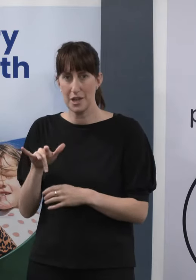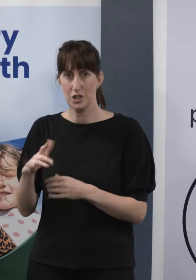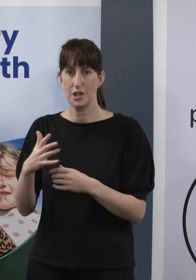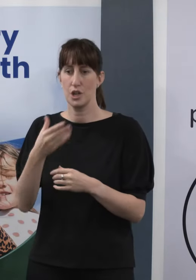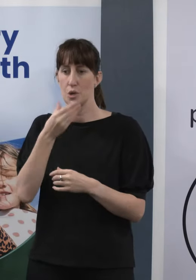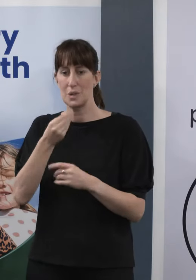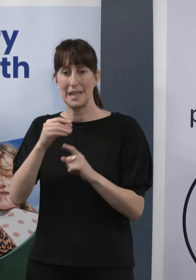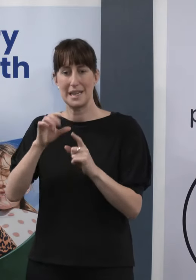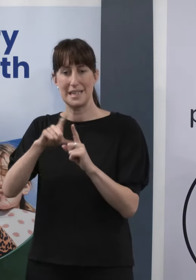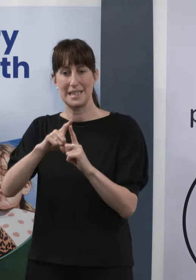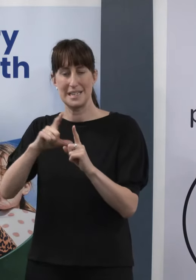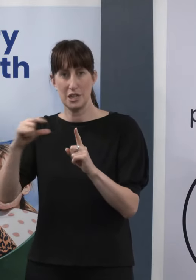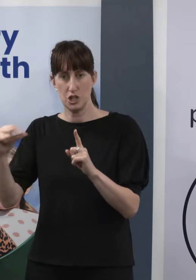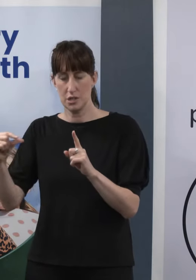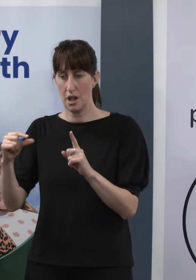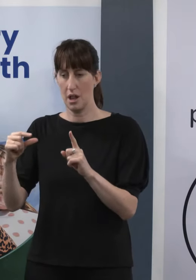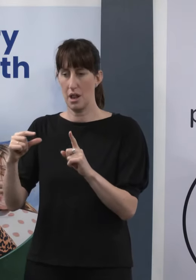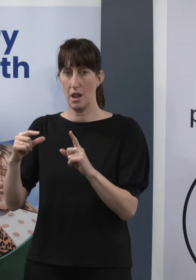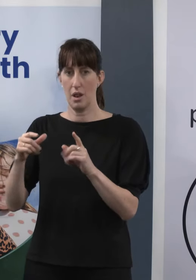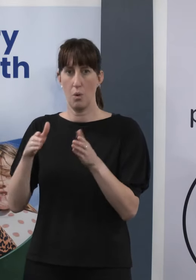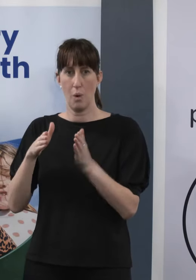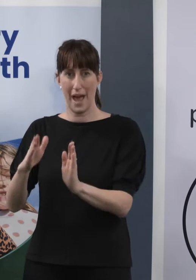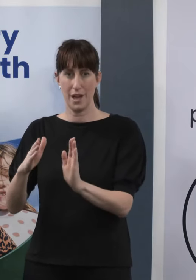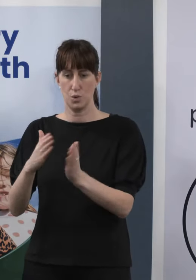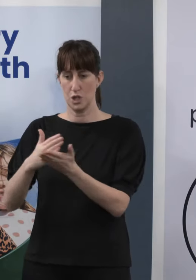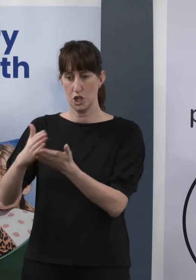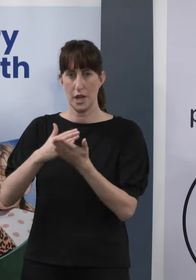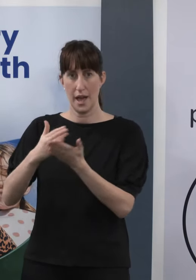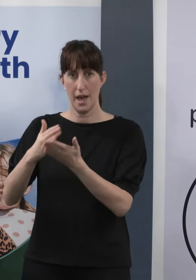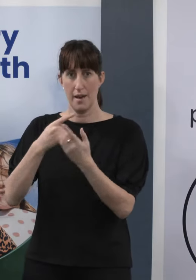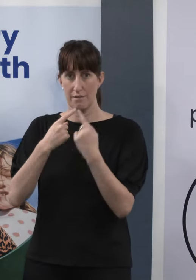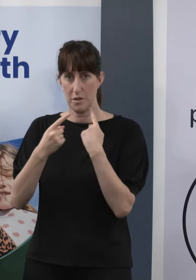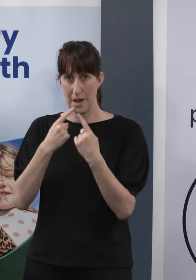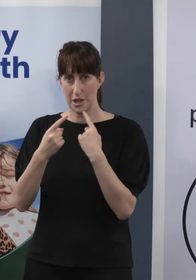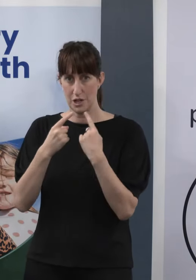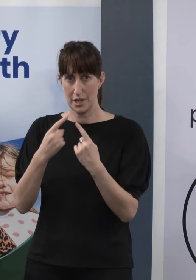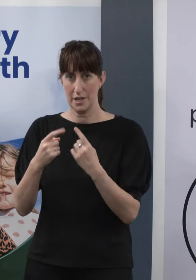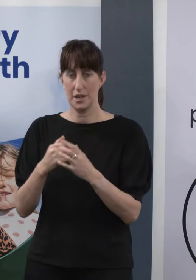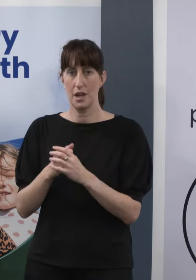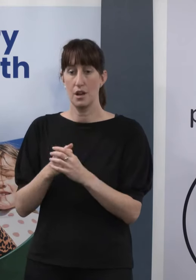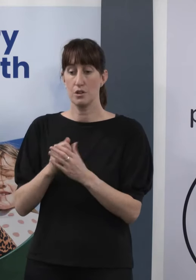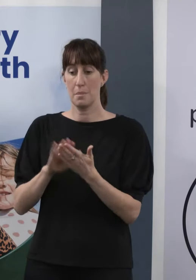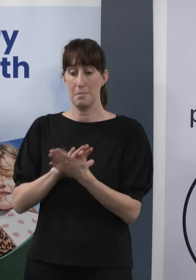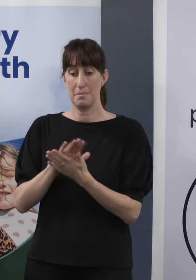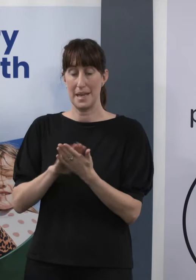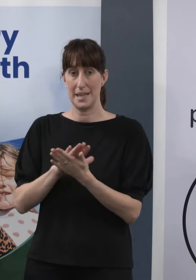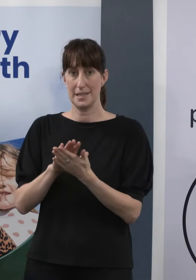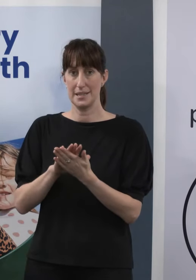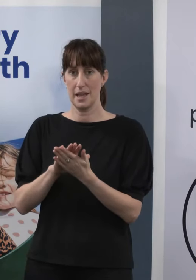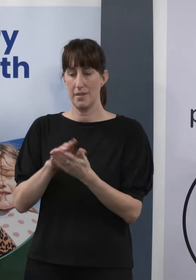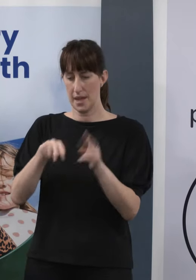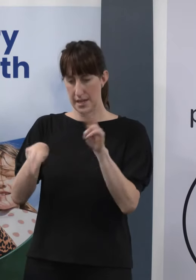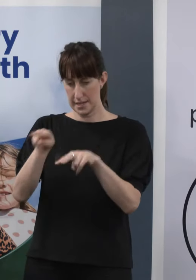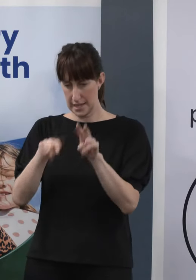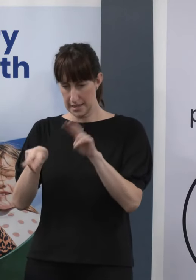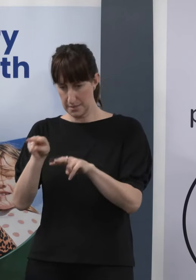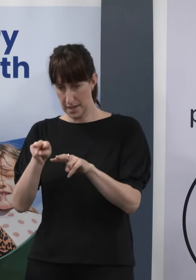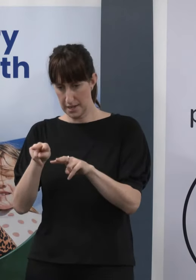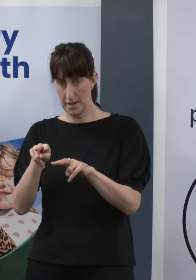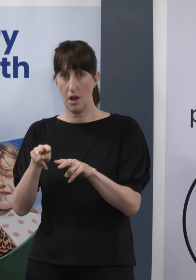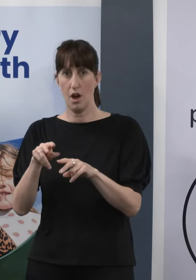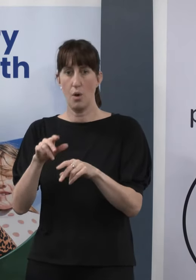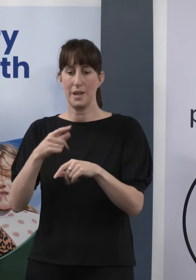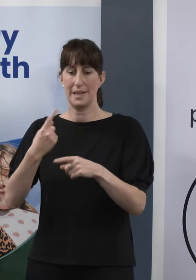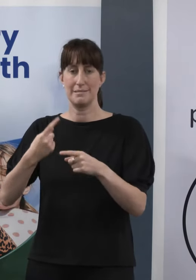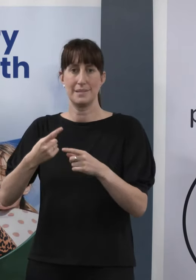platform to help with data sharing and sample identification, so that we can keep up that timely assessment of those that test